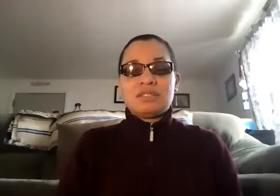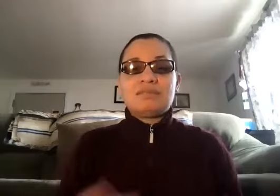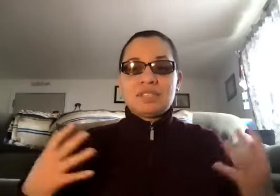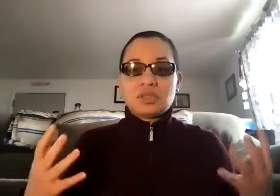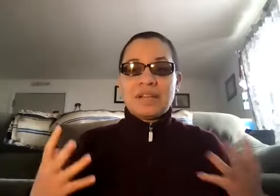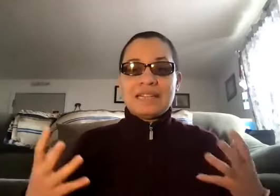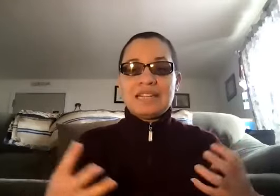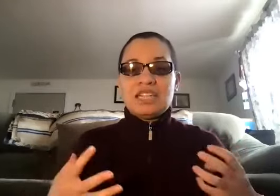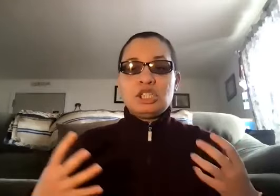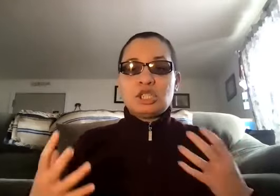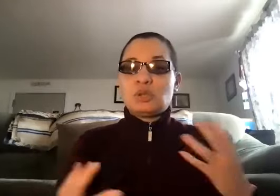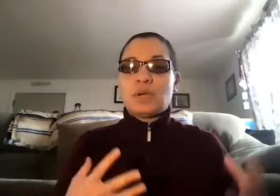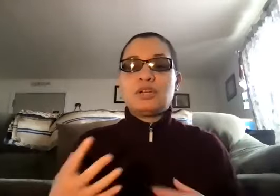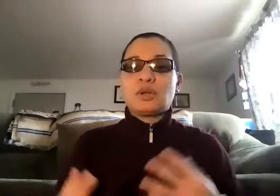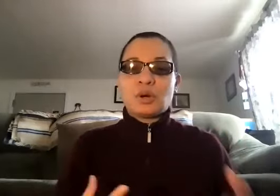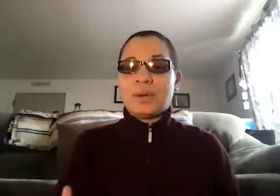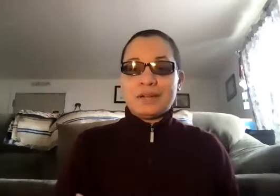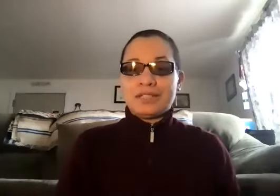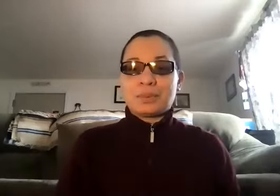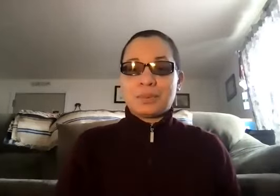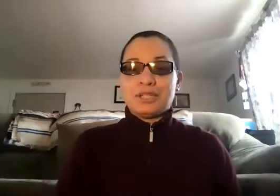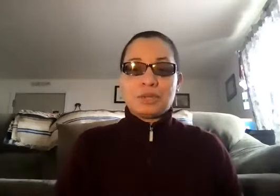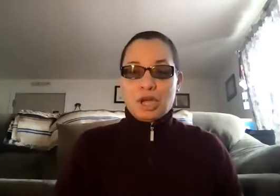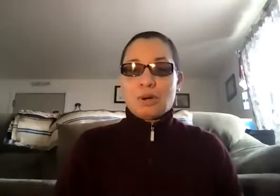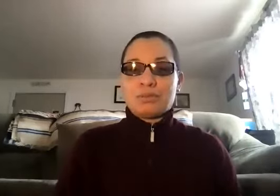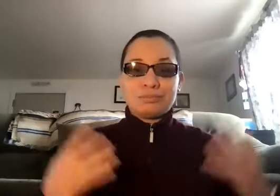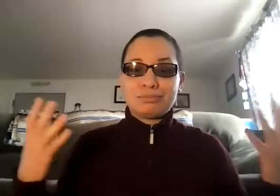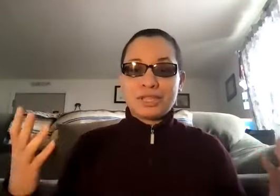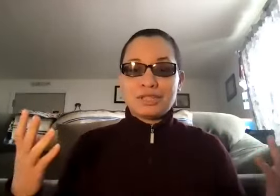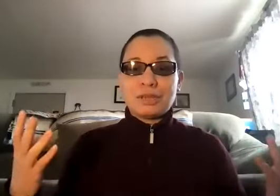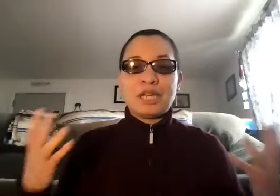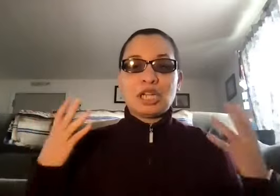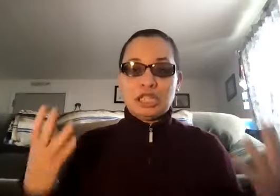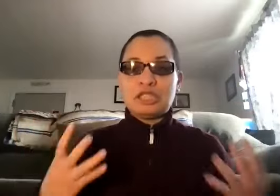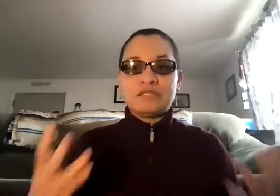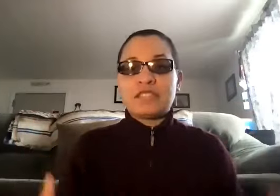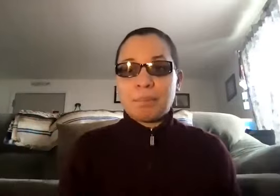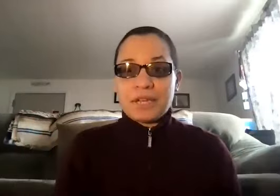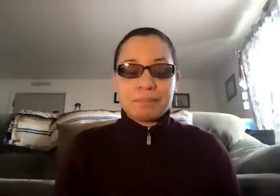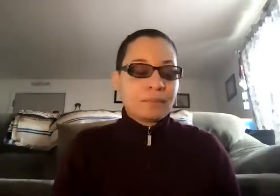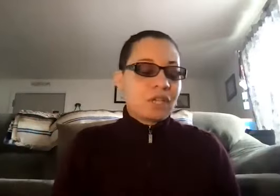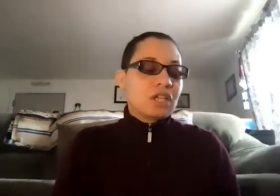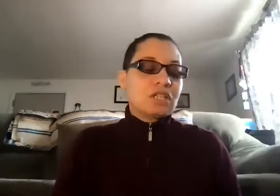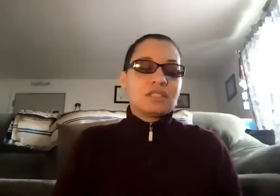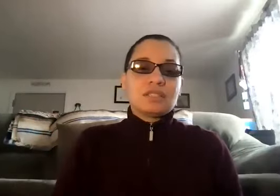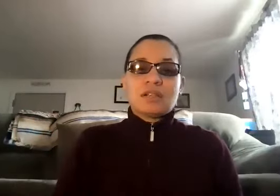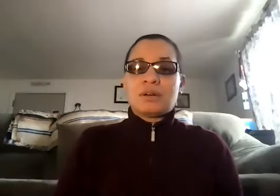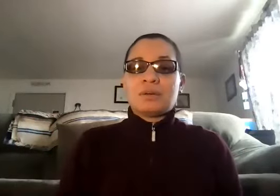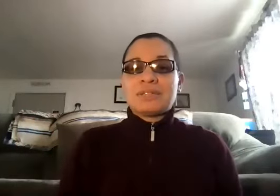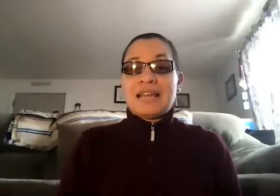creating a situational awareness where, you know, you're being alert of something. So, today,